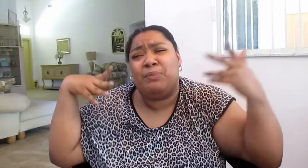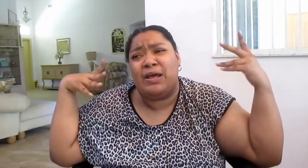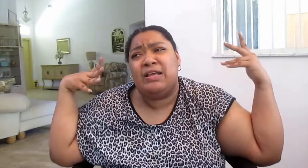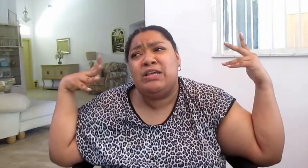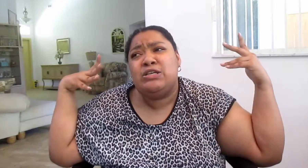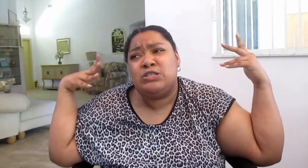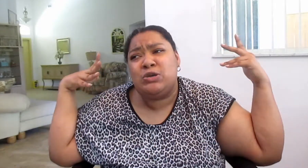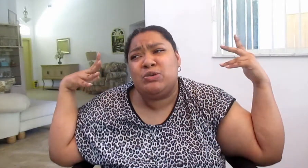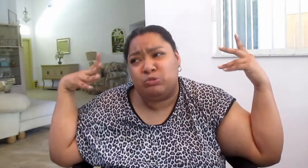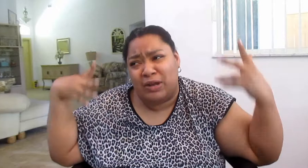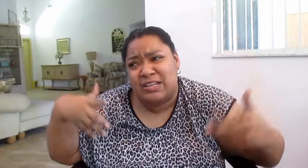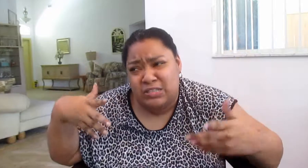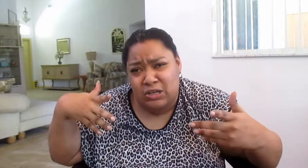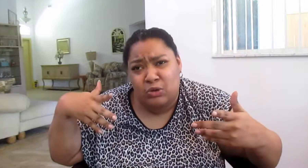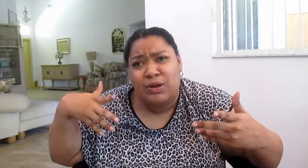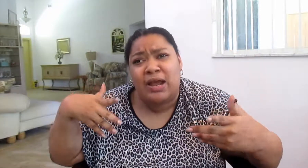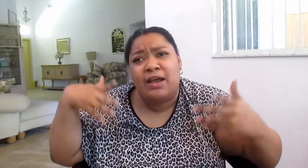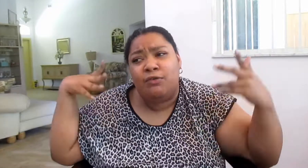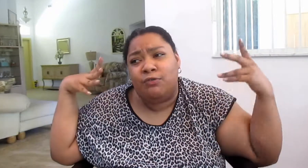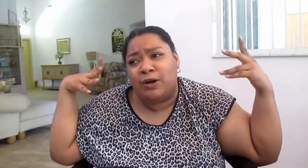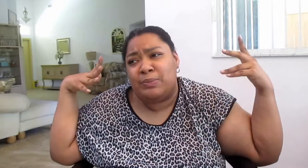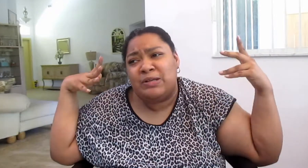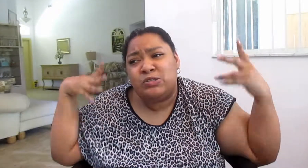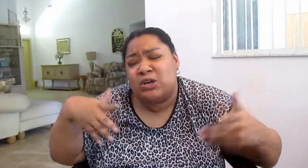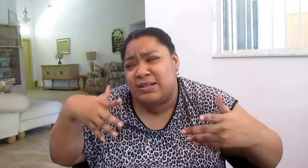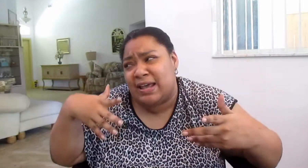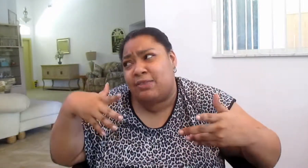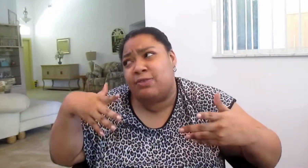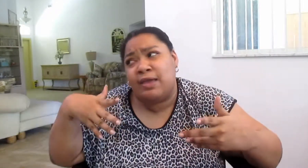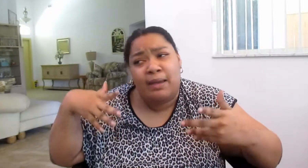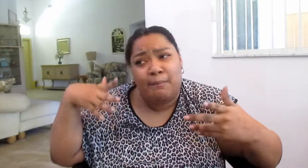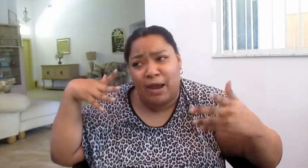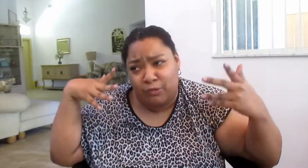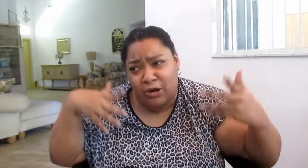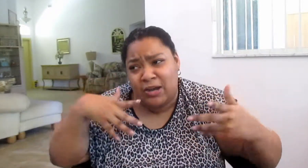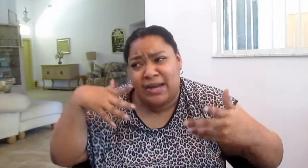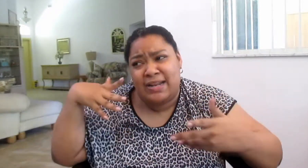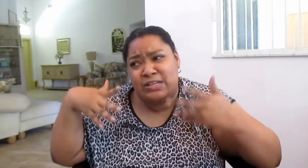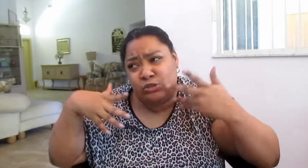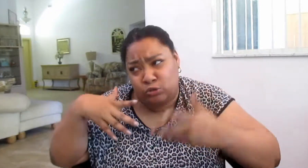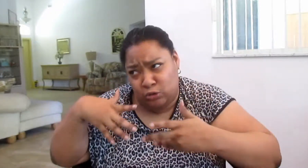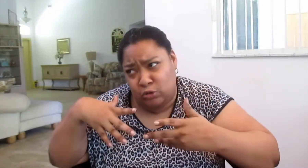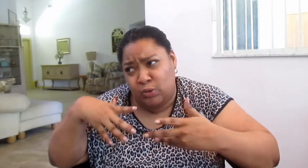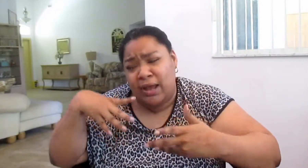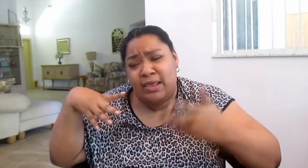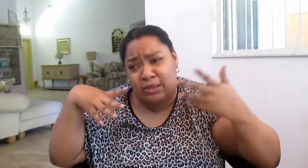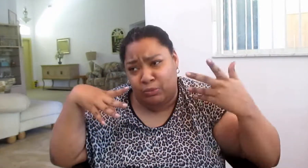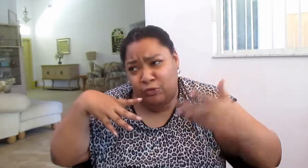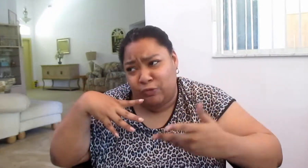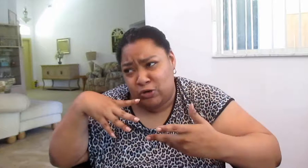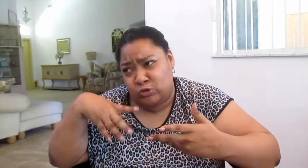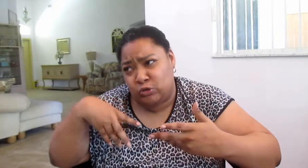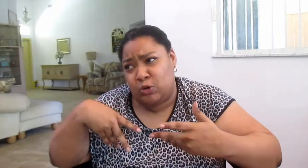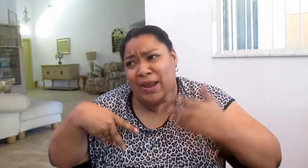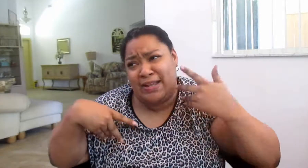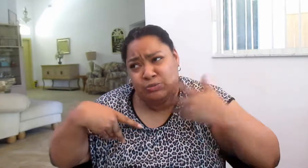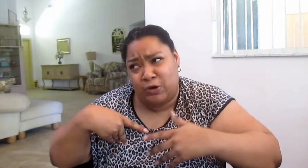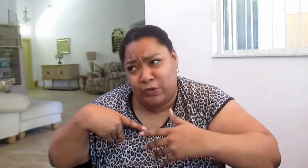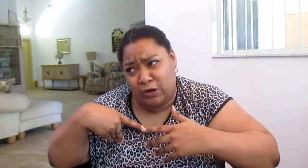but she was rescued from a certain death by Reardon and his crew. The Brutal Force crew and his brother